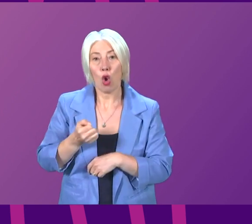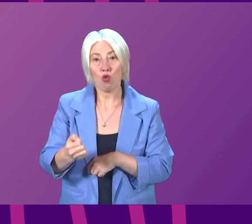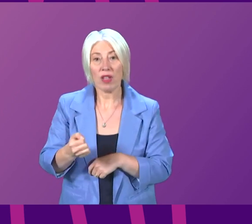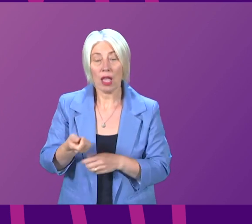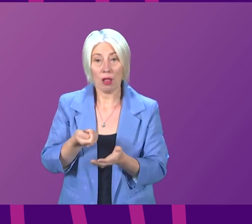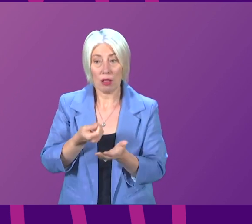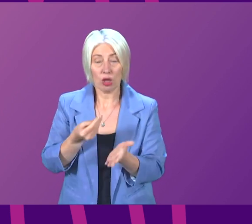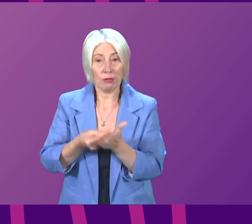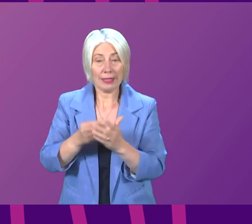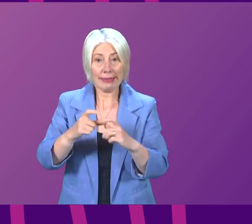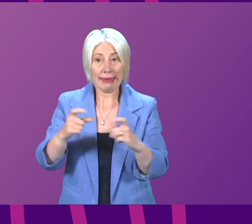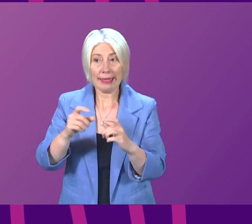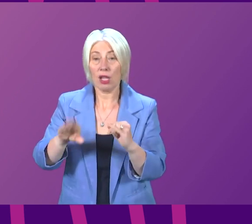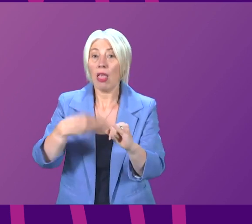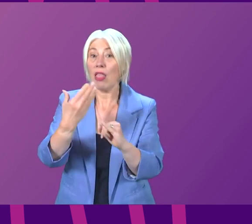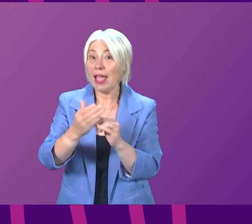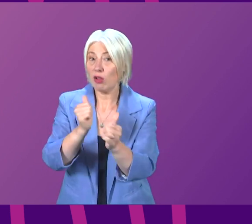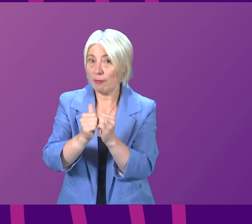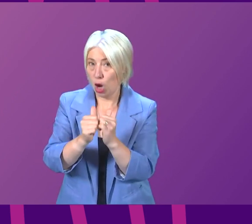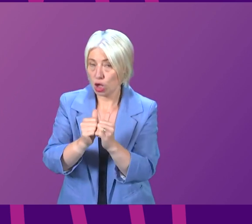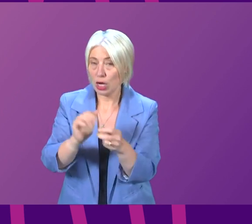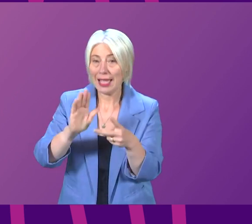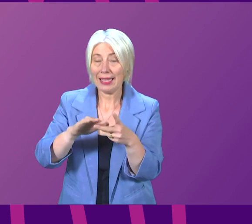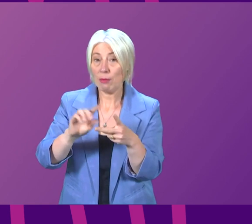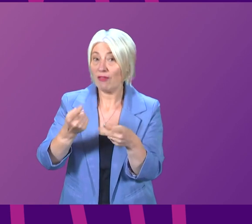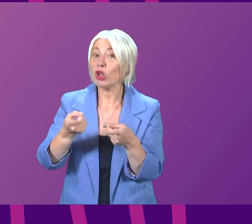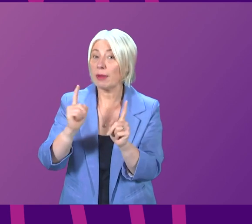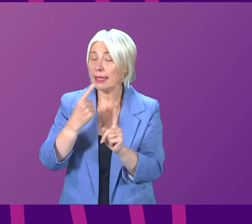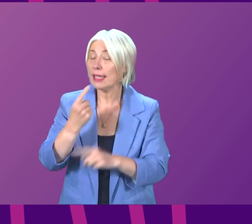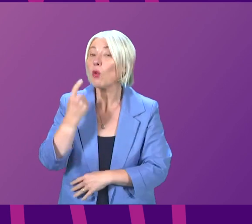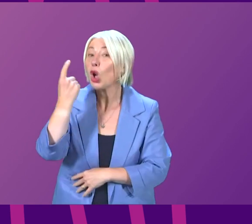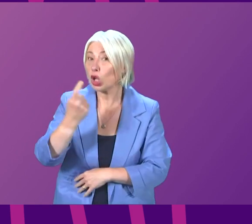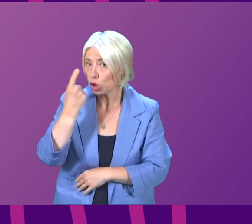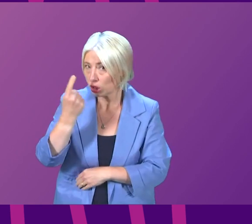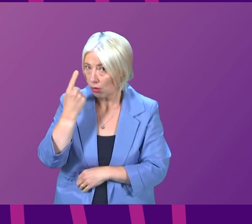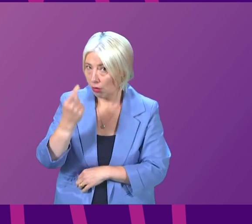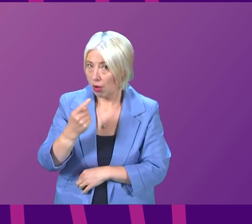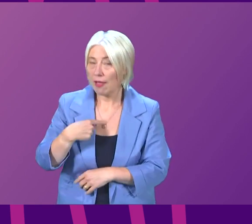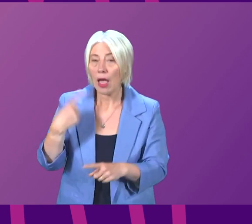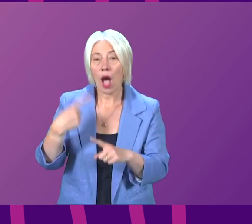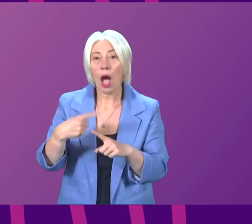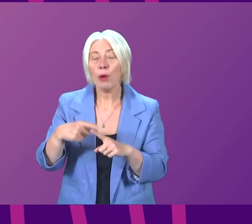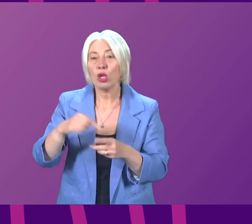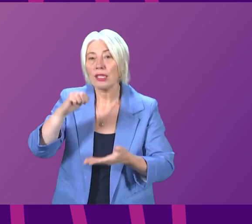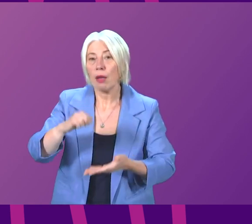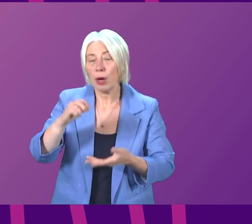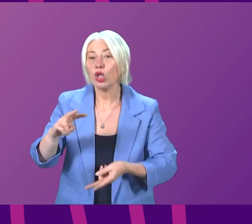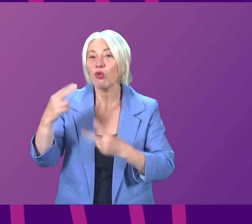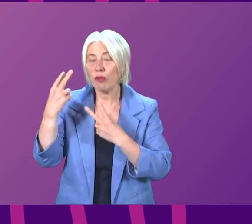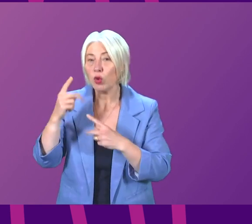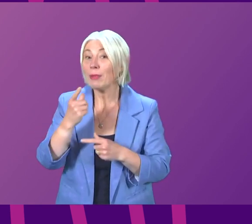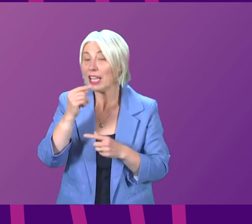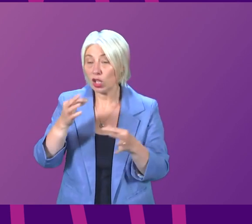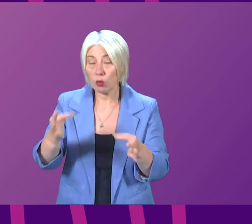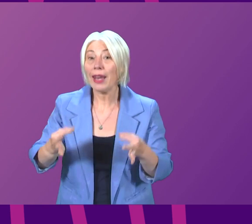the end of March. The Deputy First Minister said yesterday that we will be considering, in the context of our emergency budget review, extending